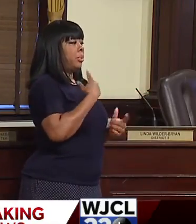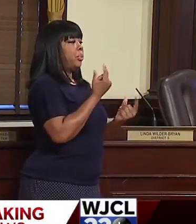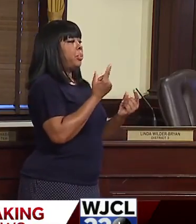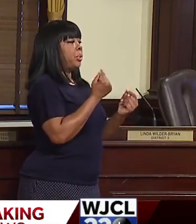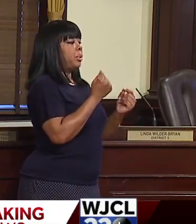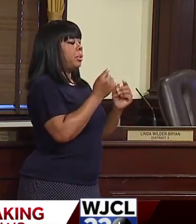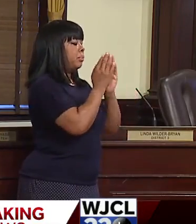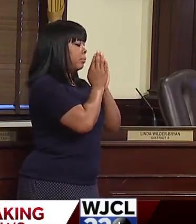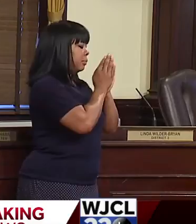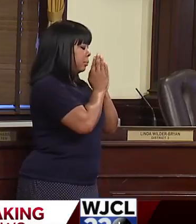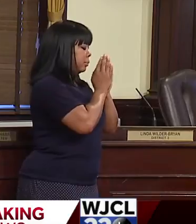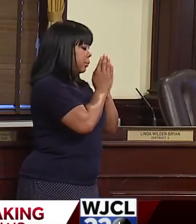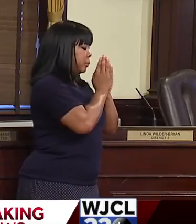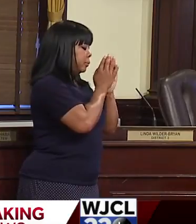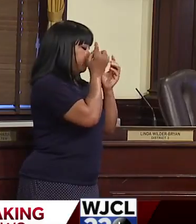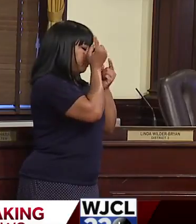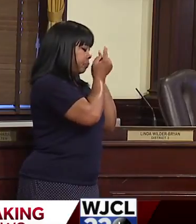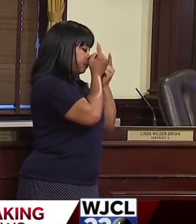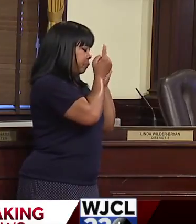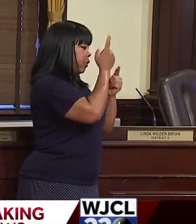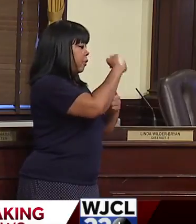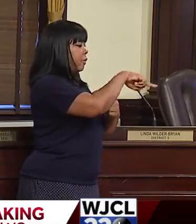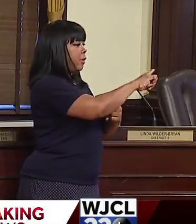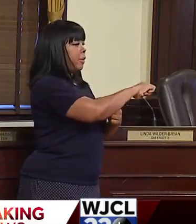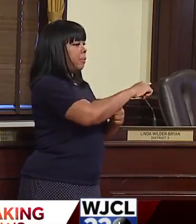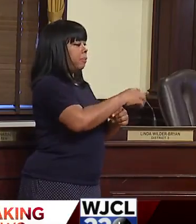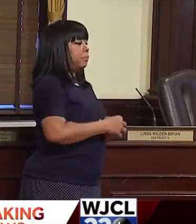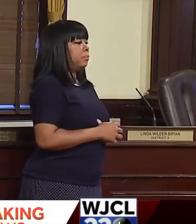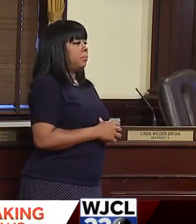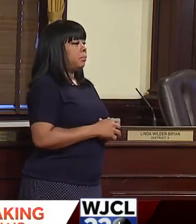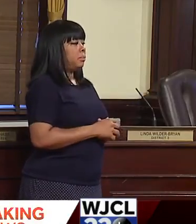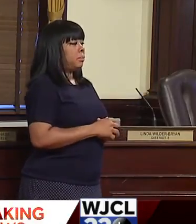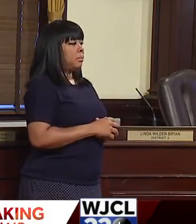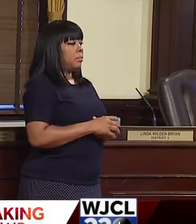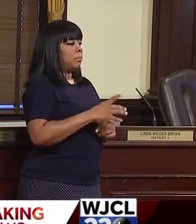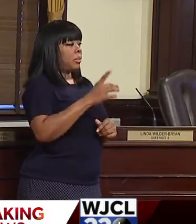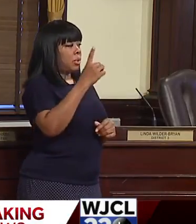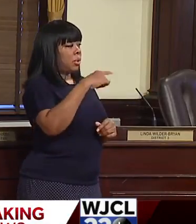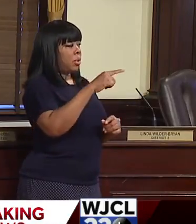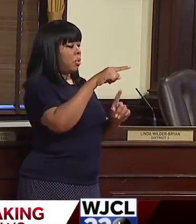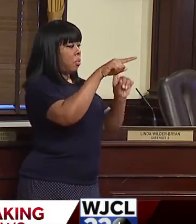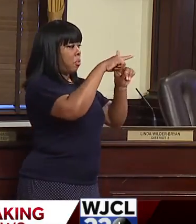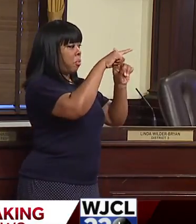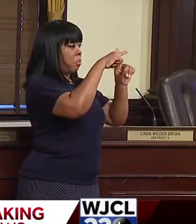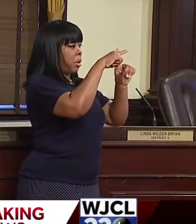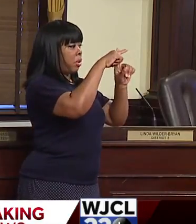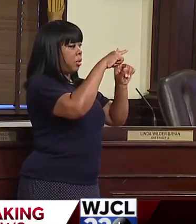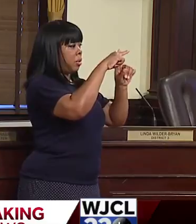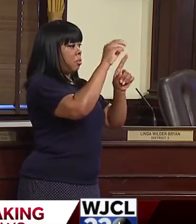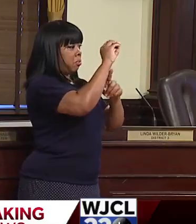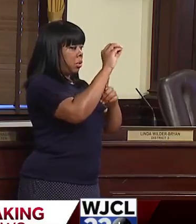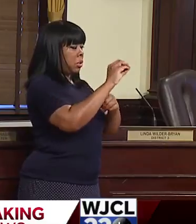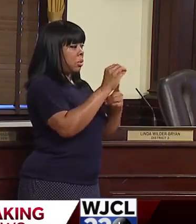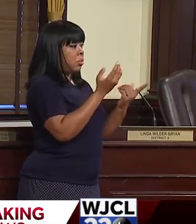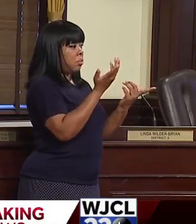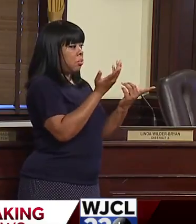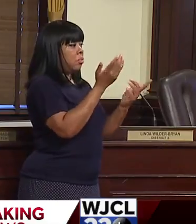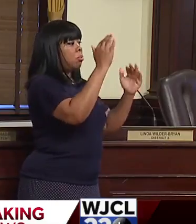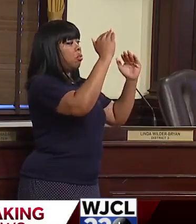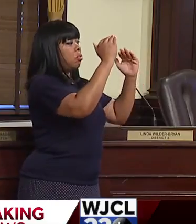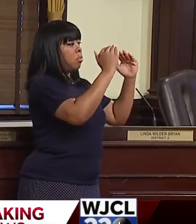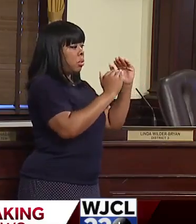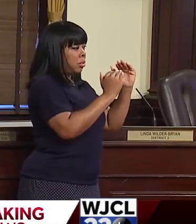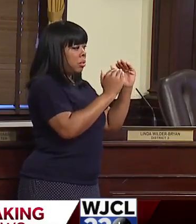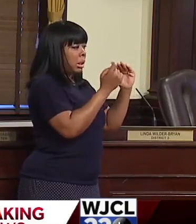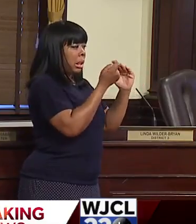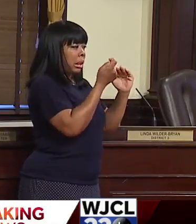and in our prayers. Our positive test percentage has dropped slightly, which is good news,